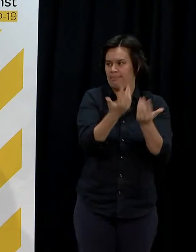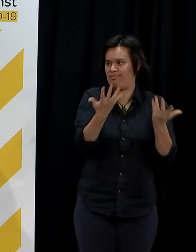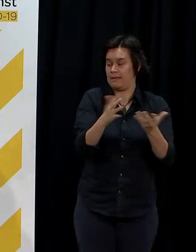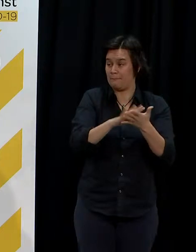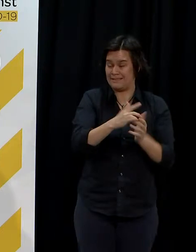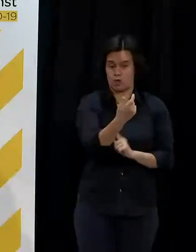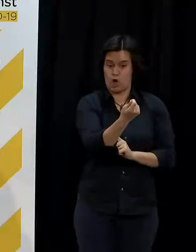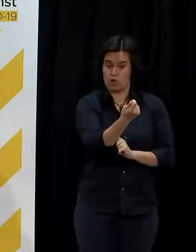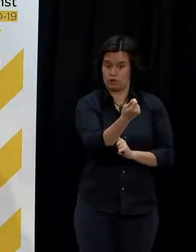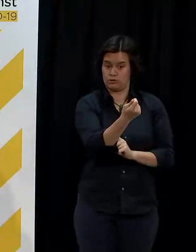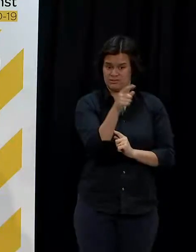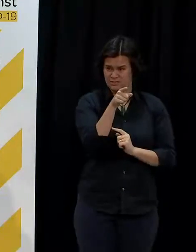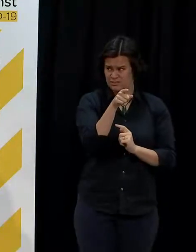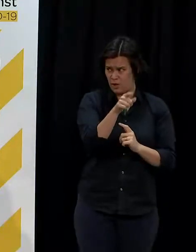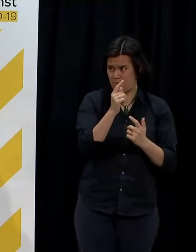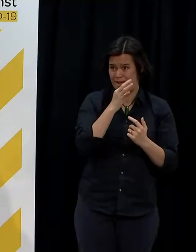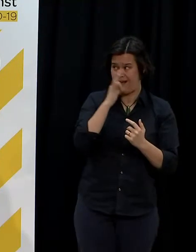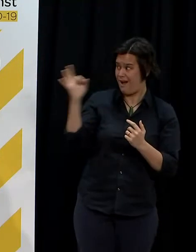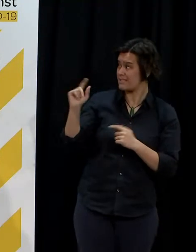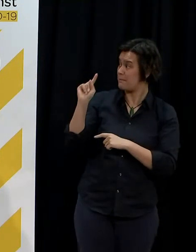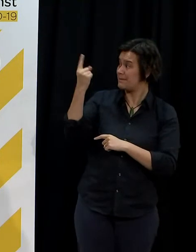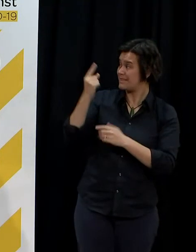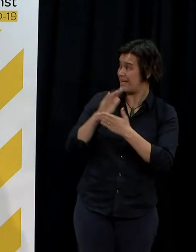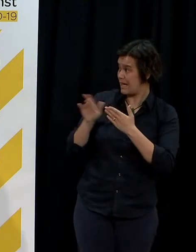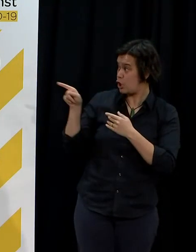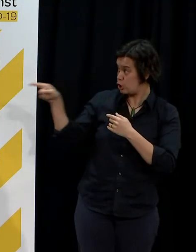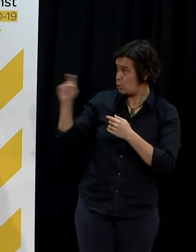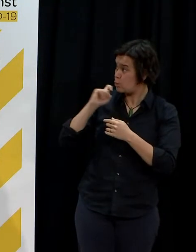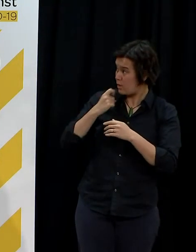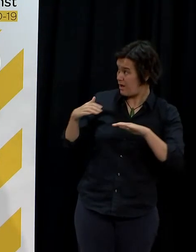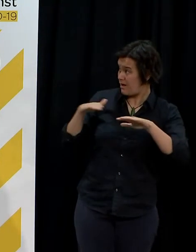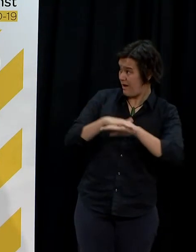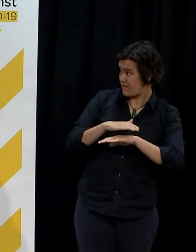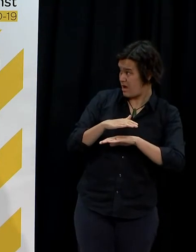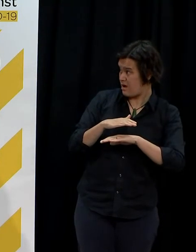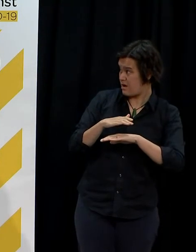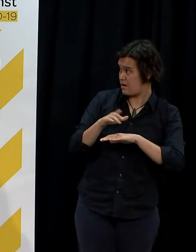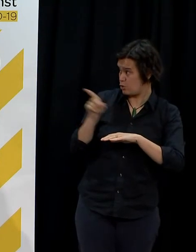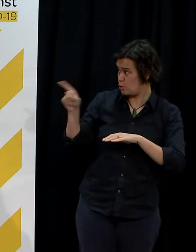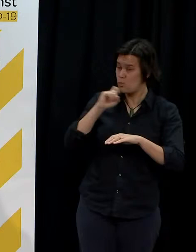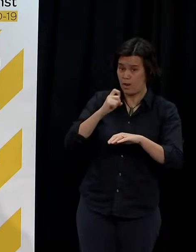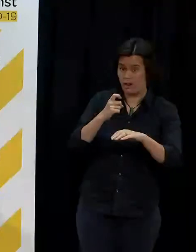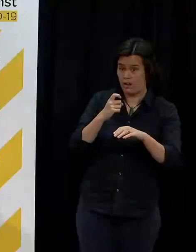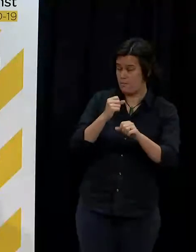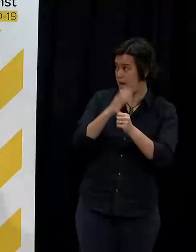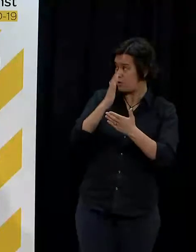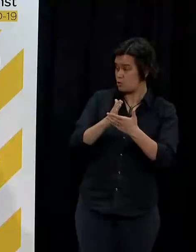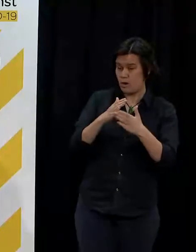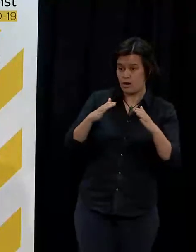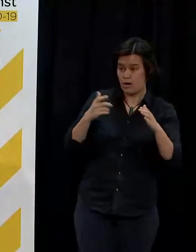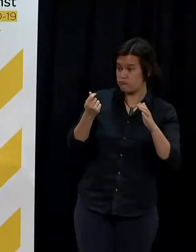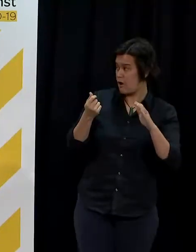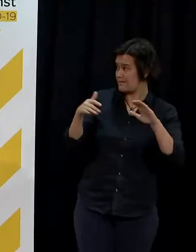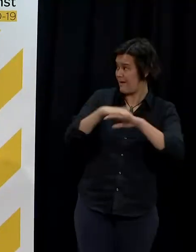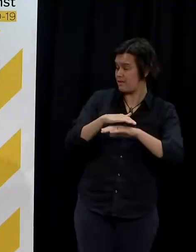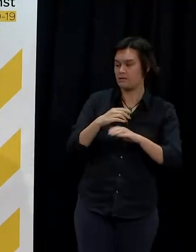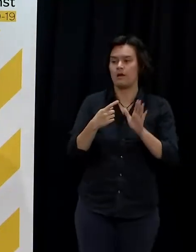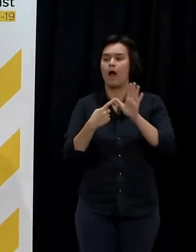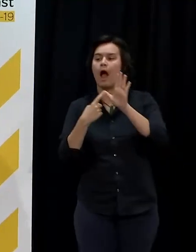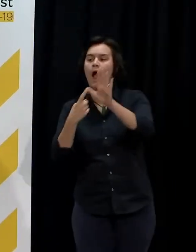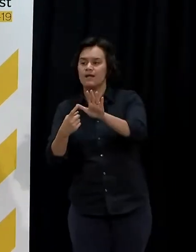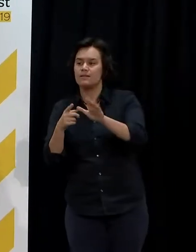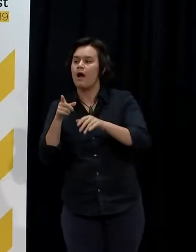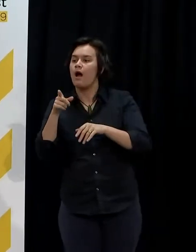so are you going to give some assurance to the Maori health providers they'll actually get the funding to do it if they think Jo, all I'm saying is that I don't know the